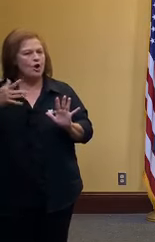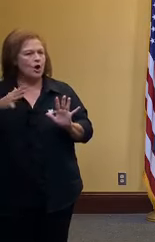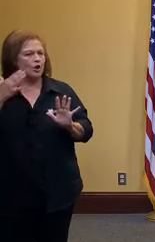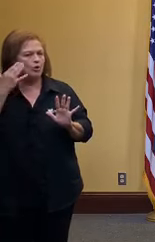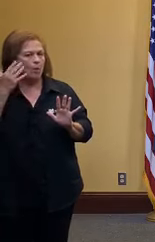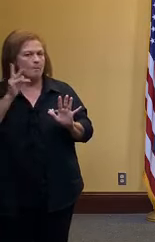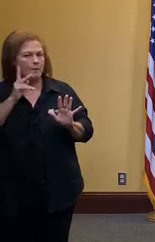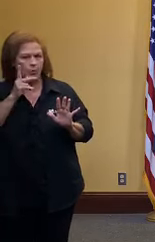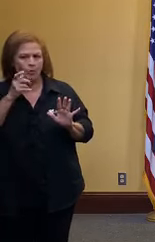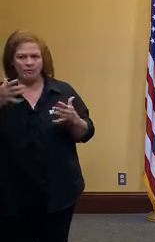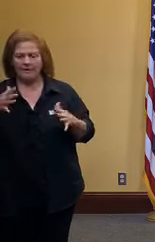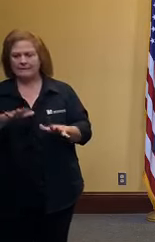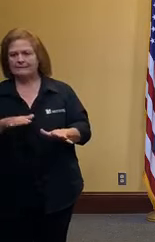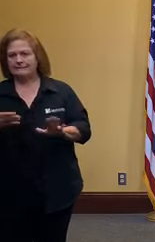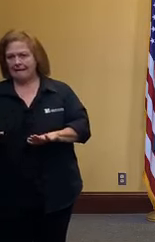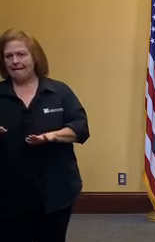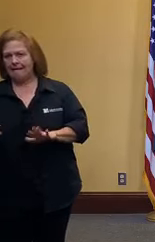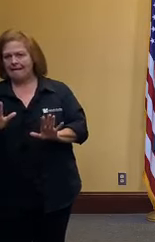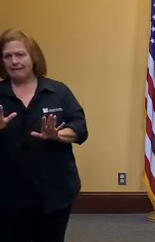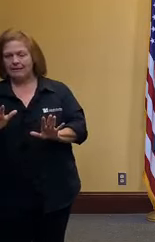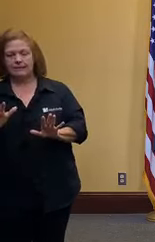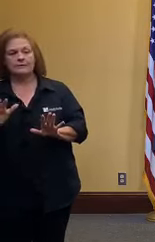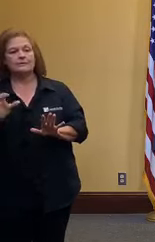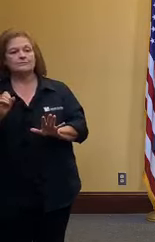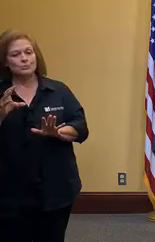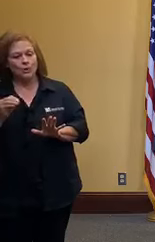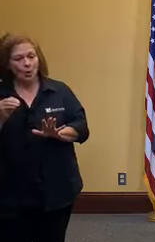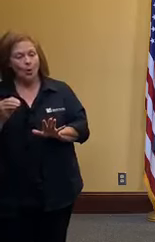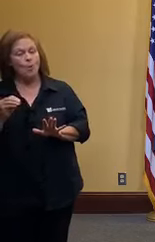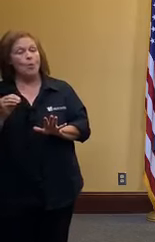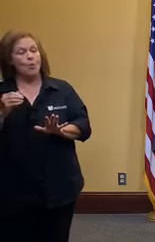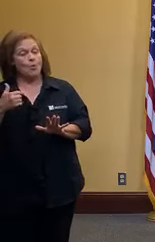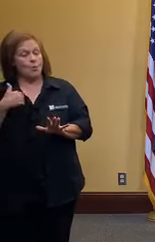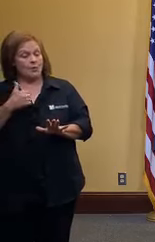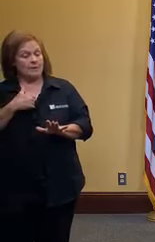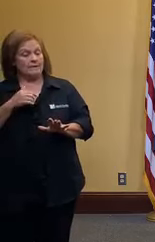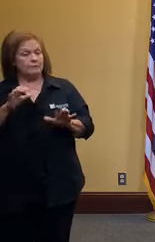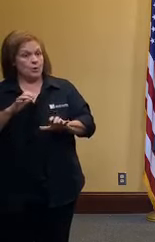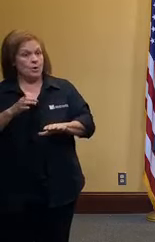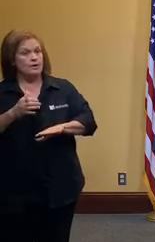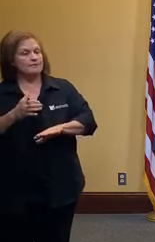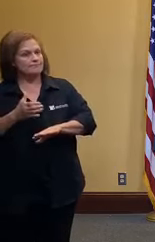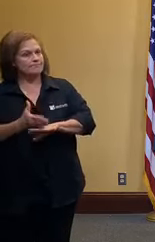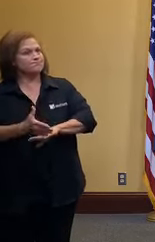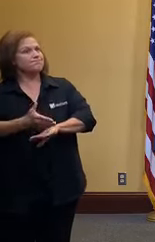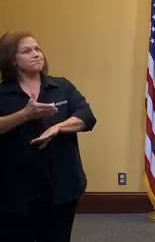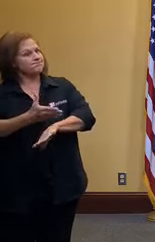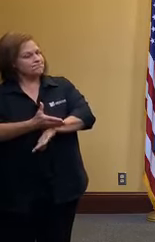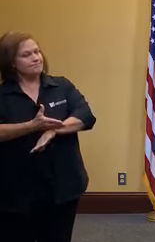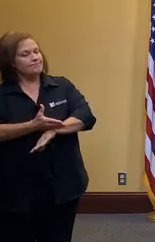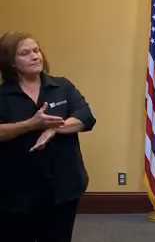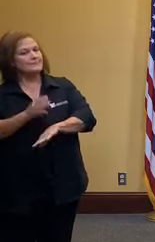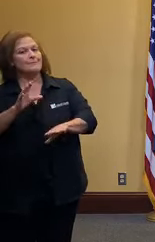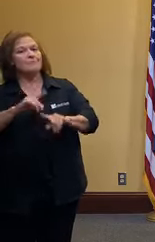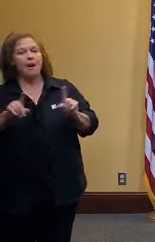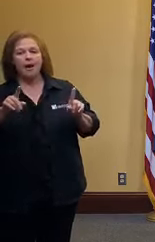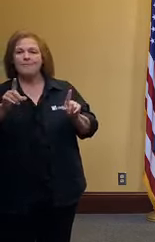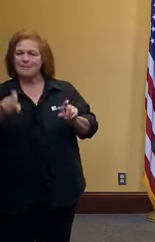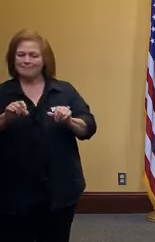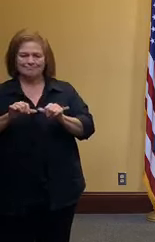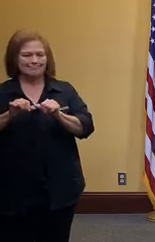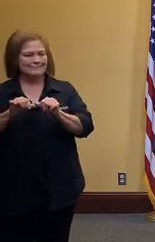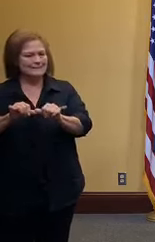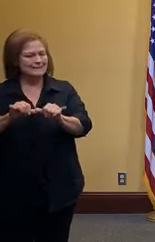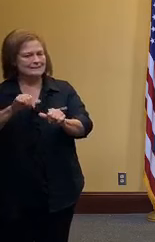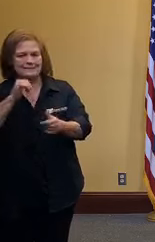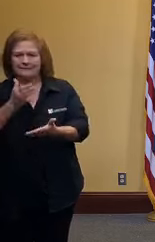lost a loved one from covid don't let our progress has been phenomenal but we can't let our guard down now if we go into